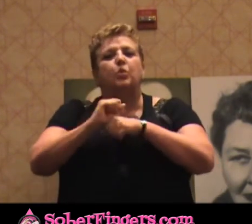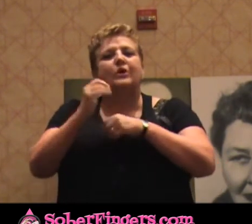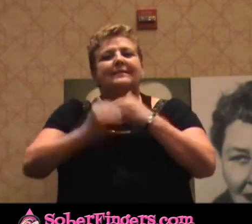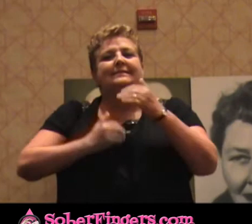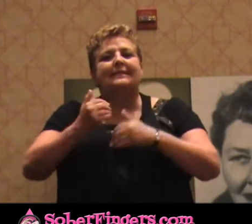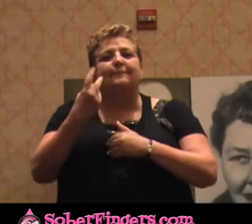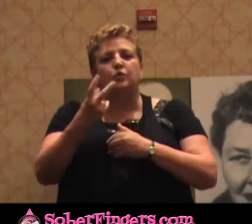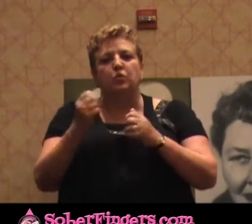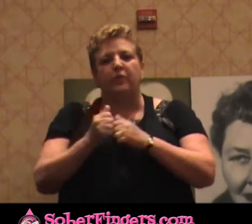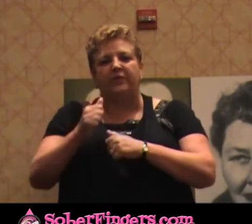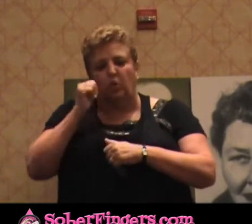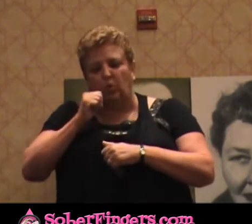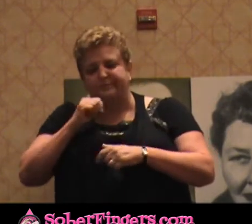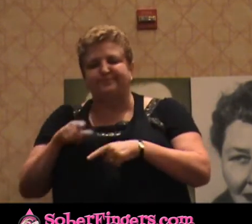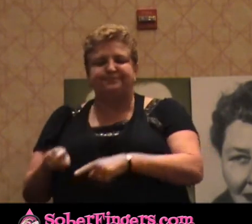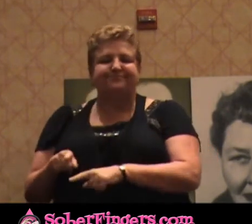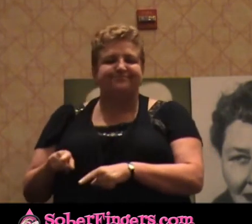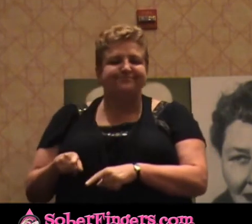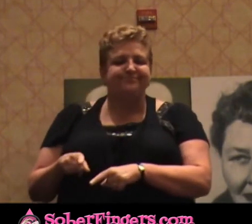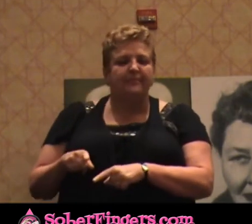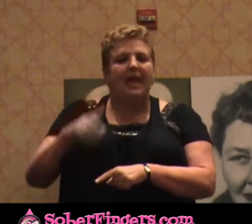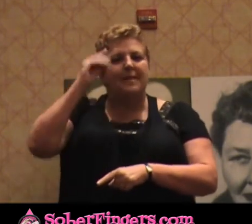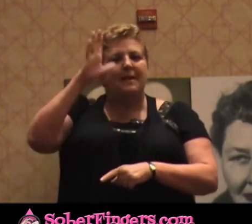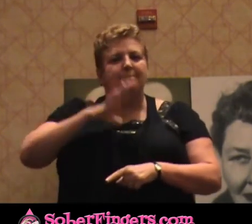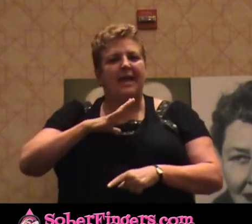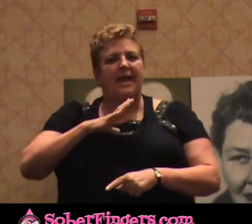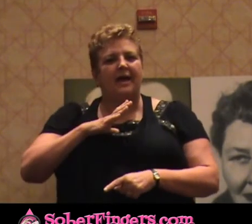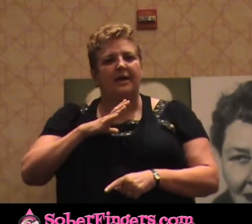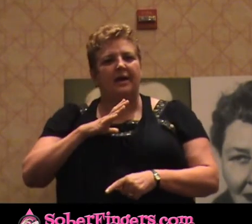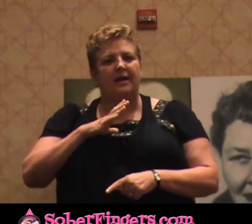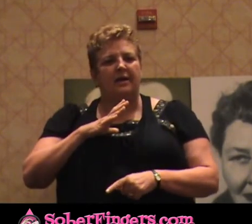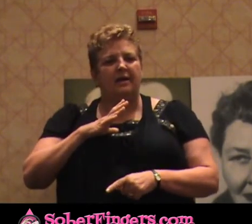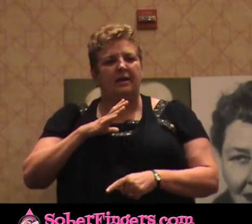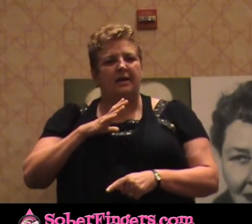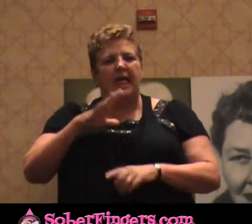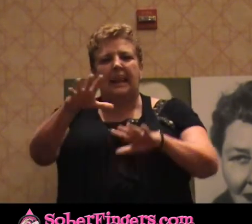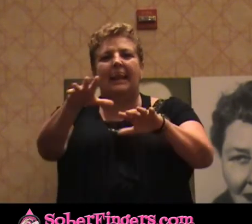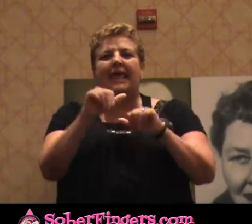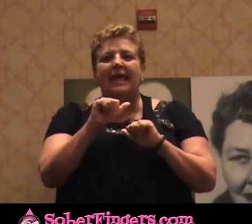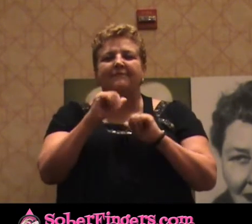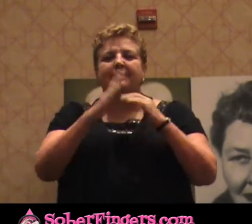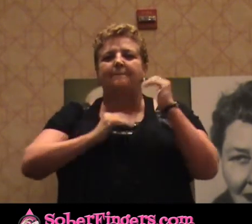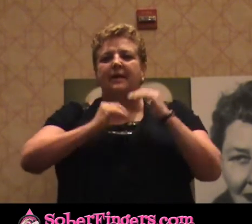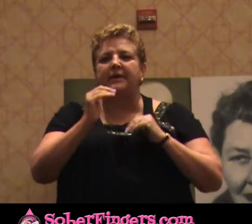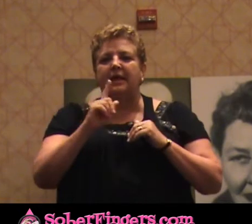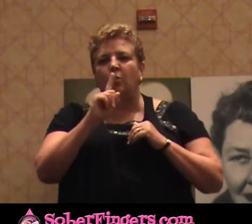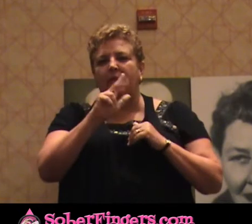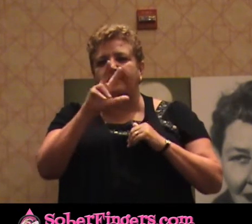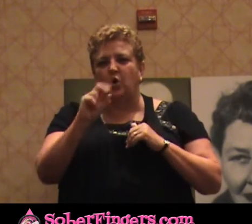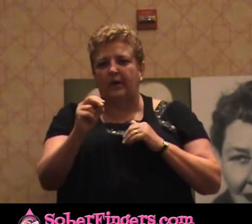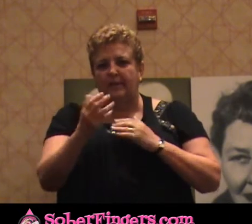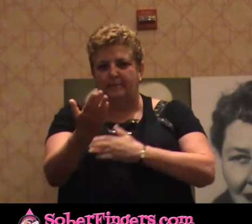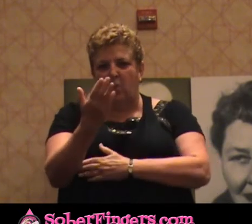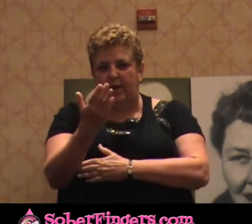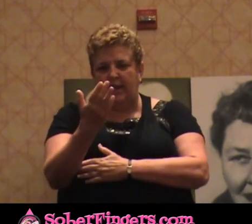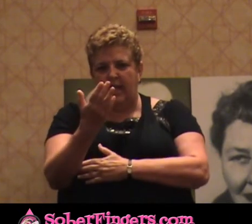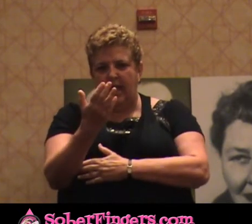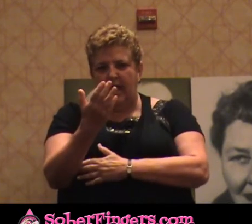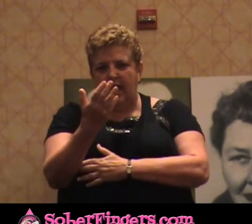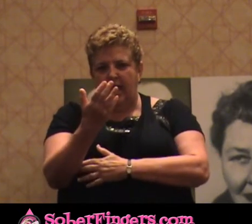And this gentleman leaves out the building at about 1.30 in the morning. And he tears up the side of the building. And so when he comes